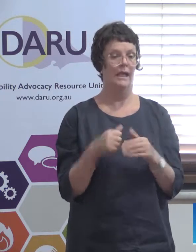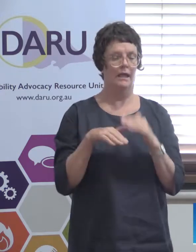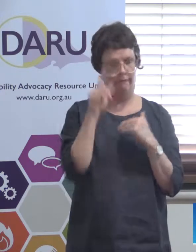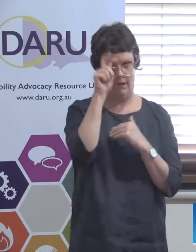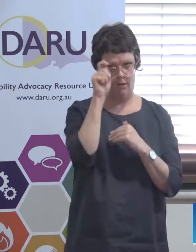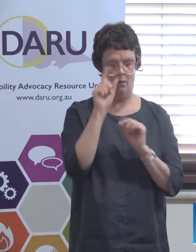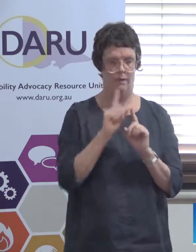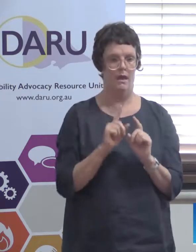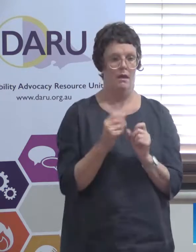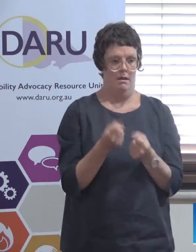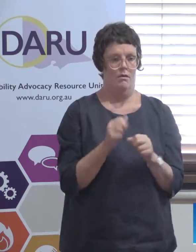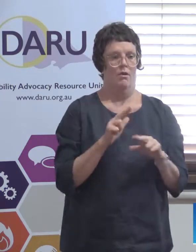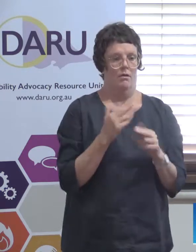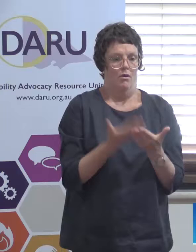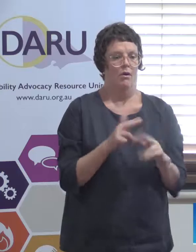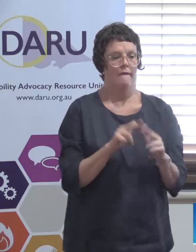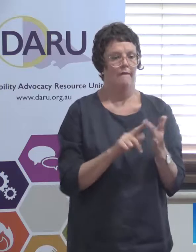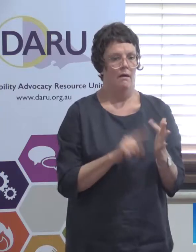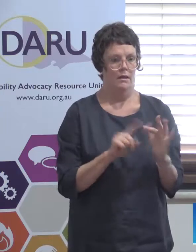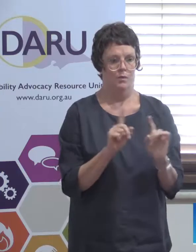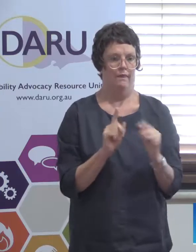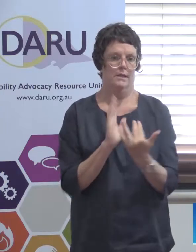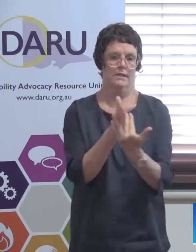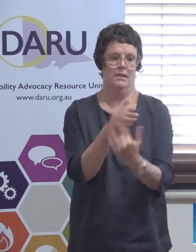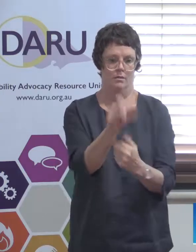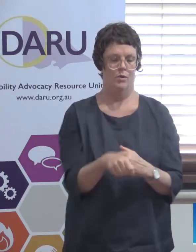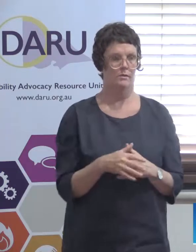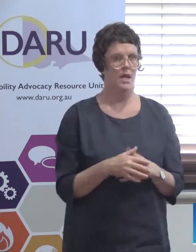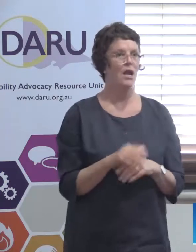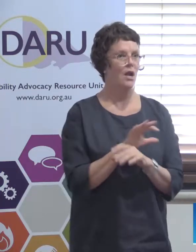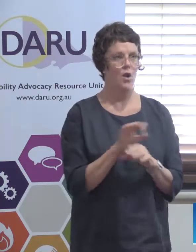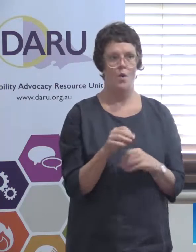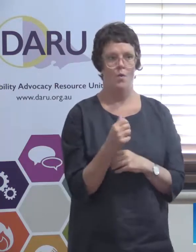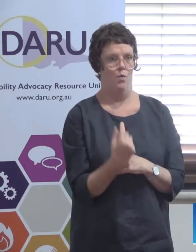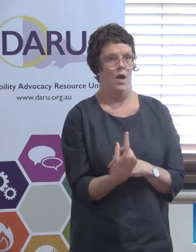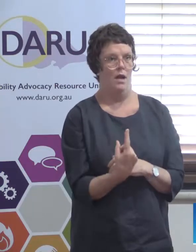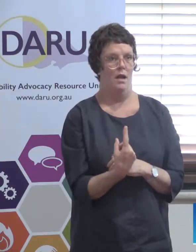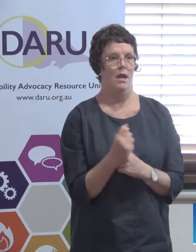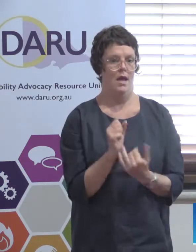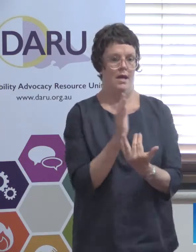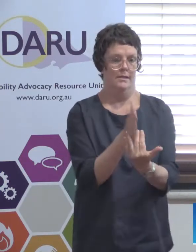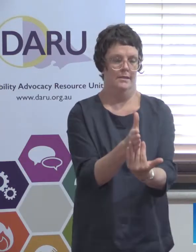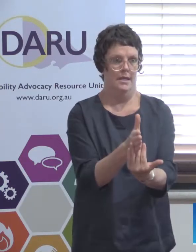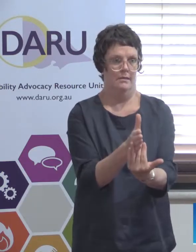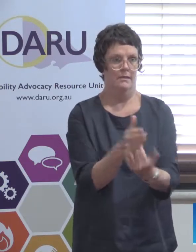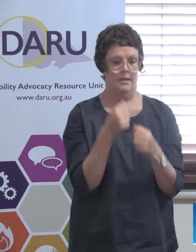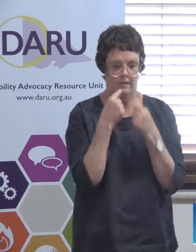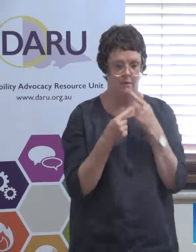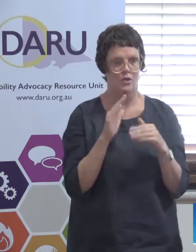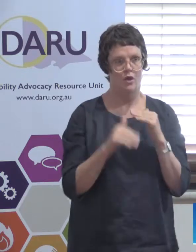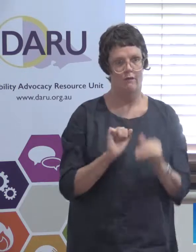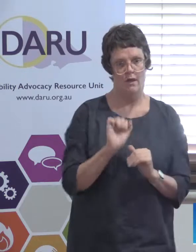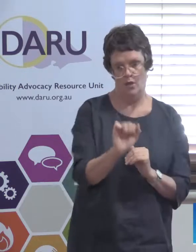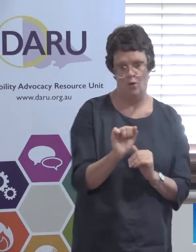on file was what they had sent to the person not one of them had they sent a piece of information about their right of review so